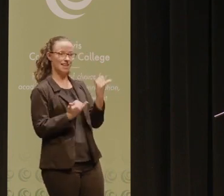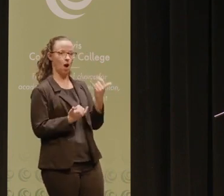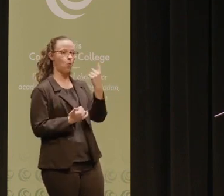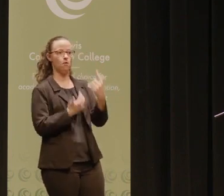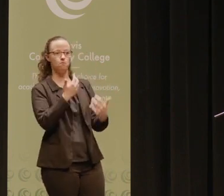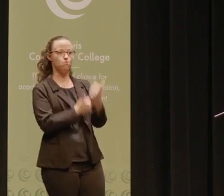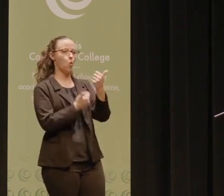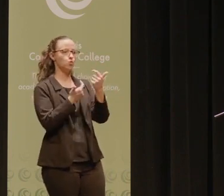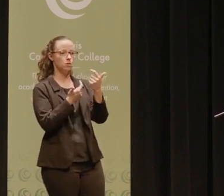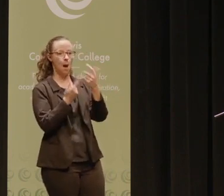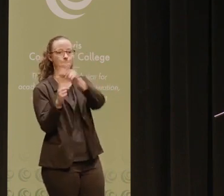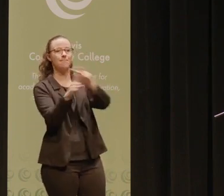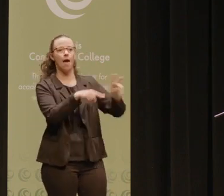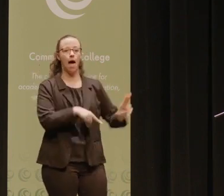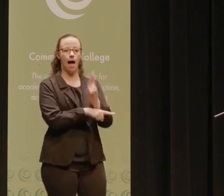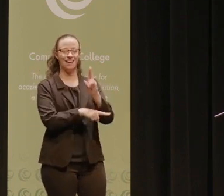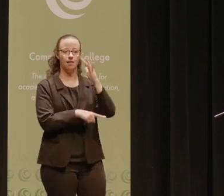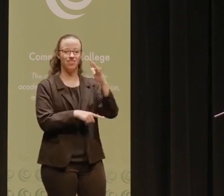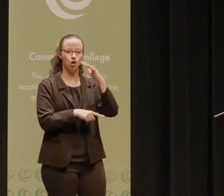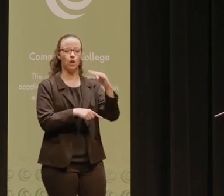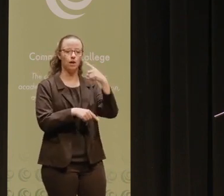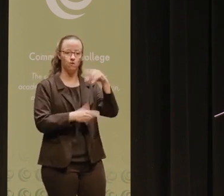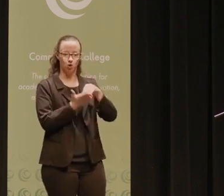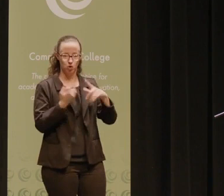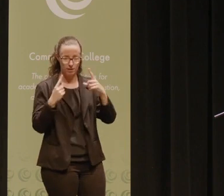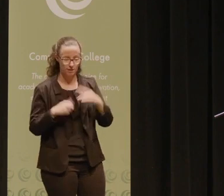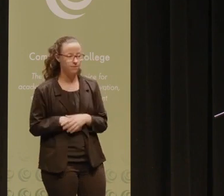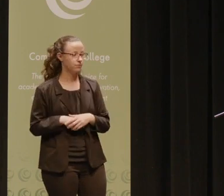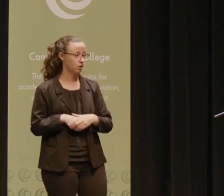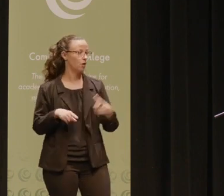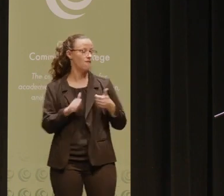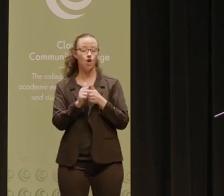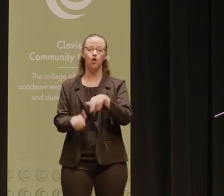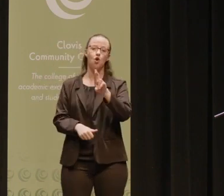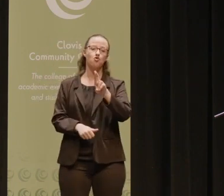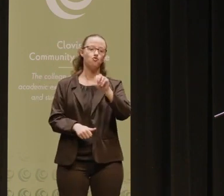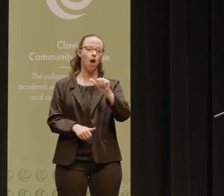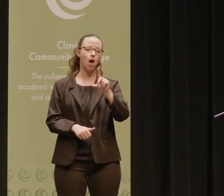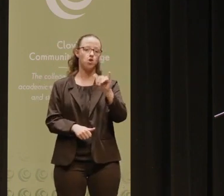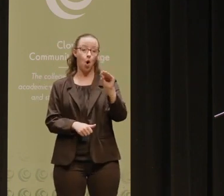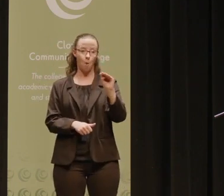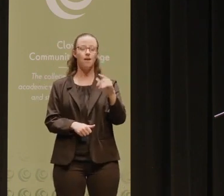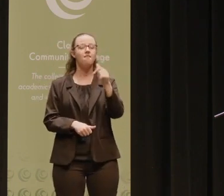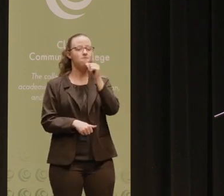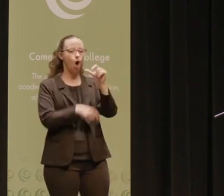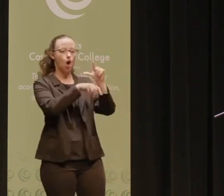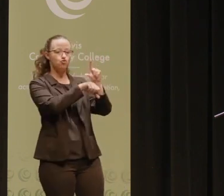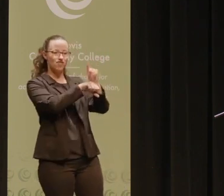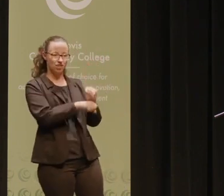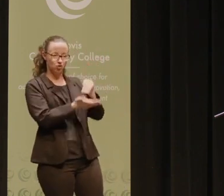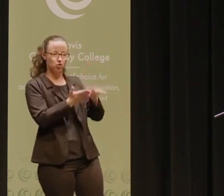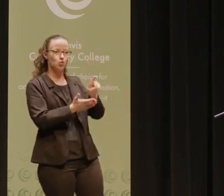widely applied theories in student success research and practice. And according to Radon, non-traditional students need validation,